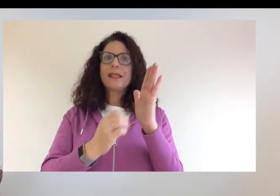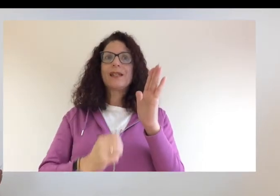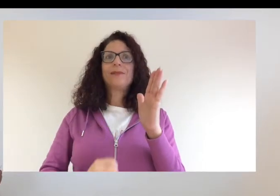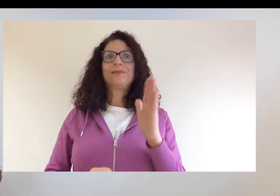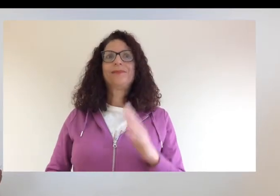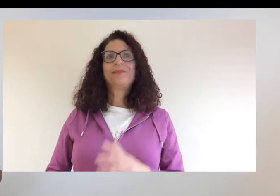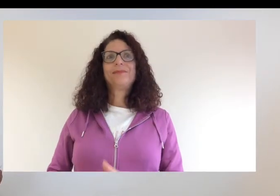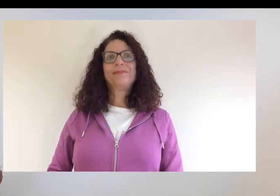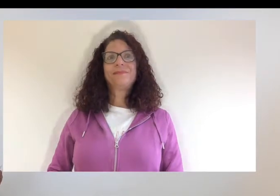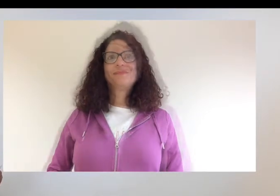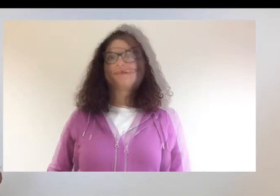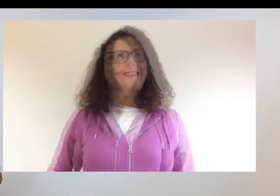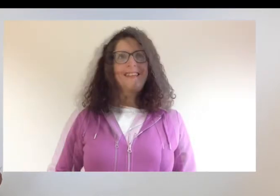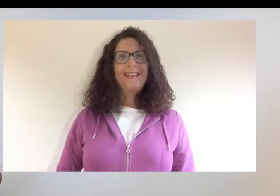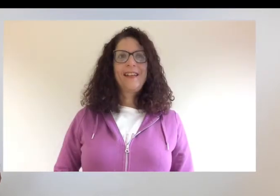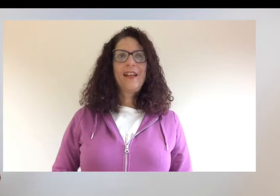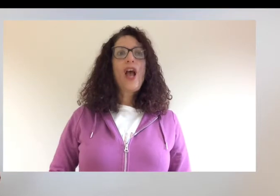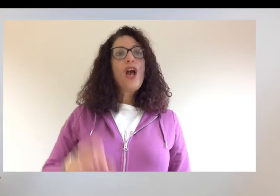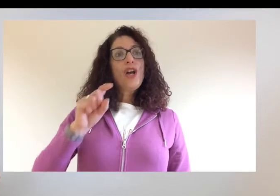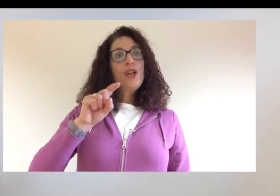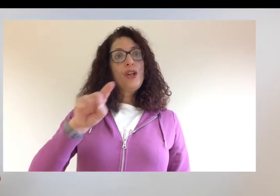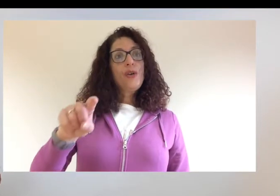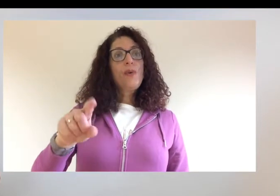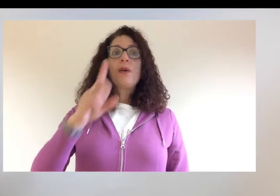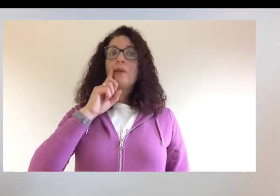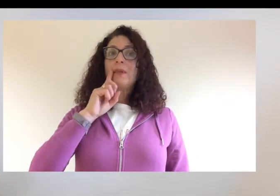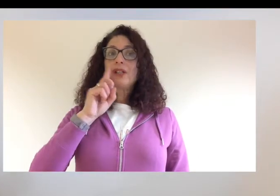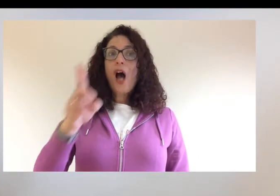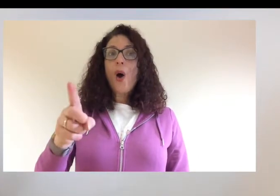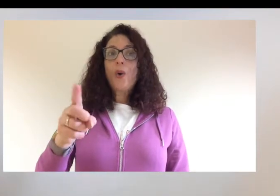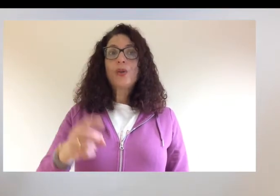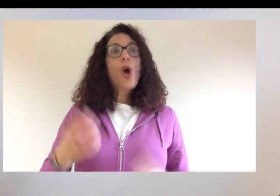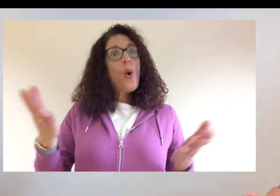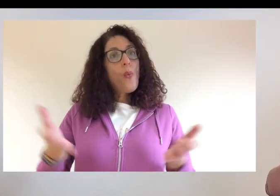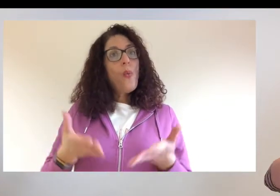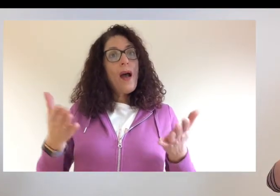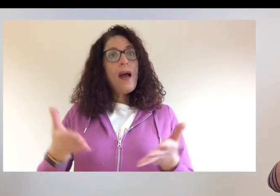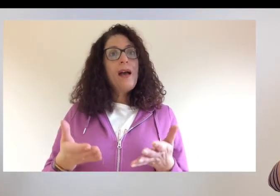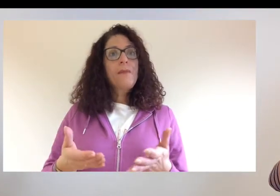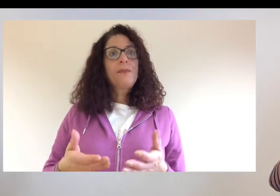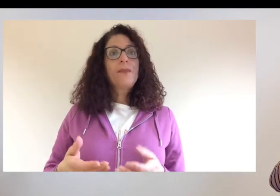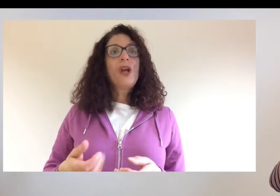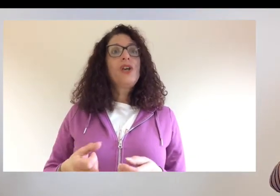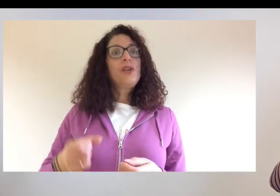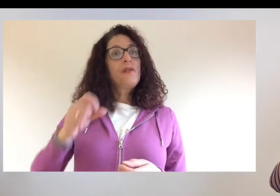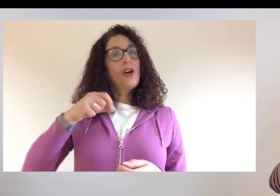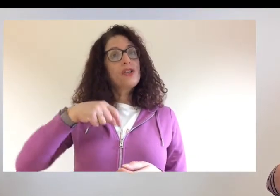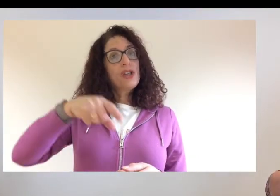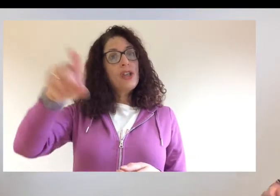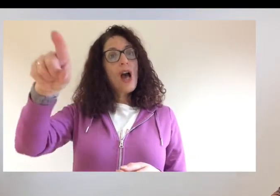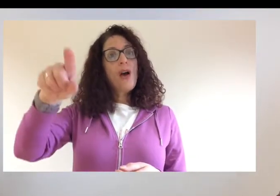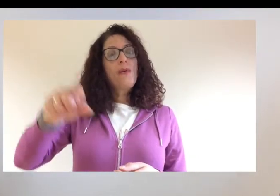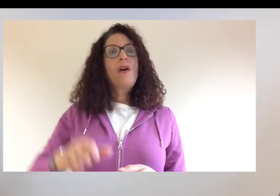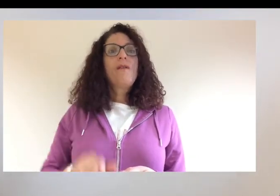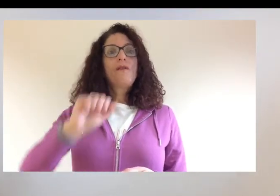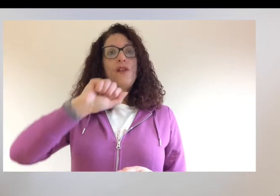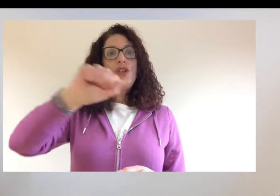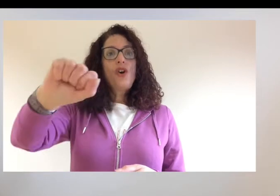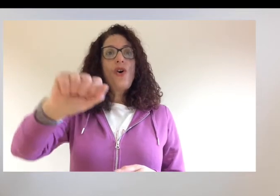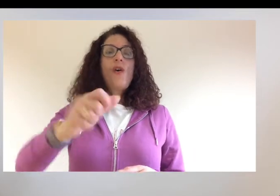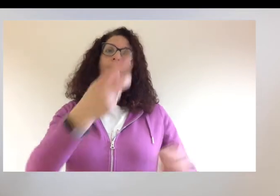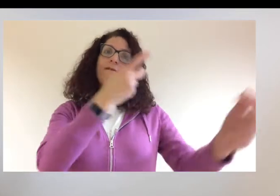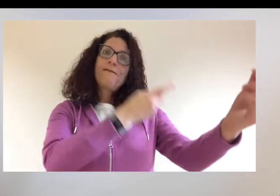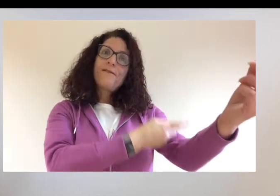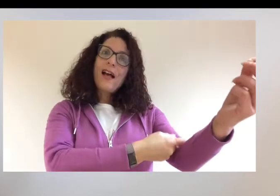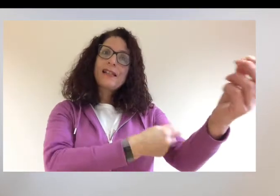will get told where to go for your vaccine and when. Some people may ask to go